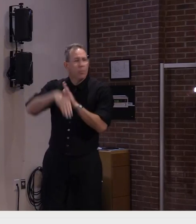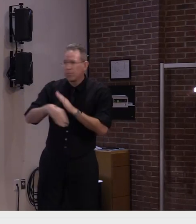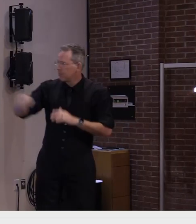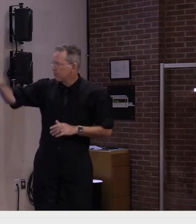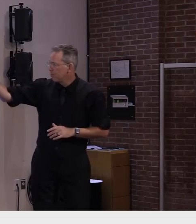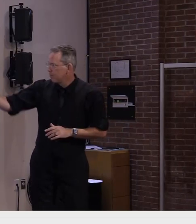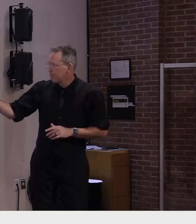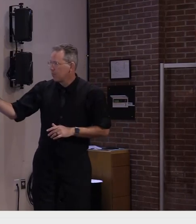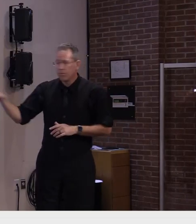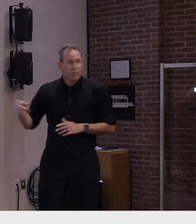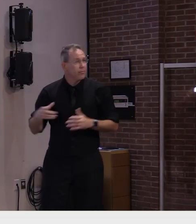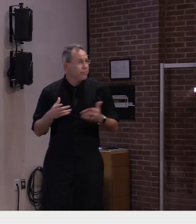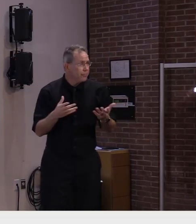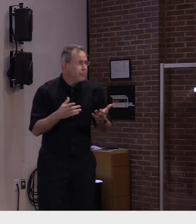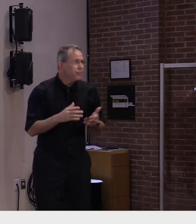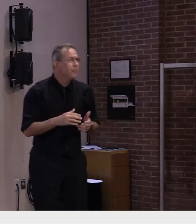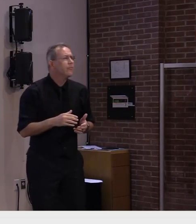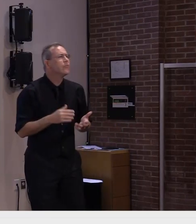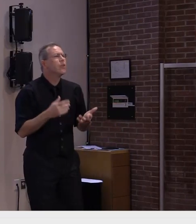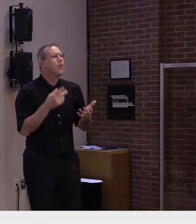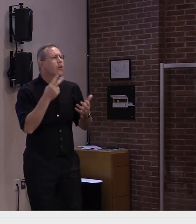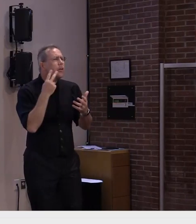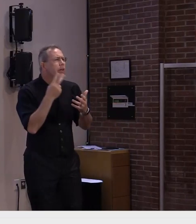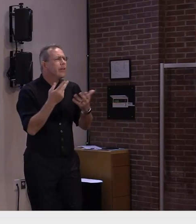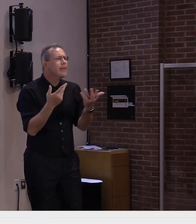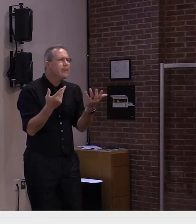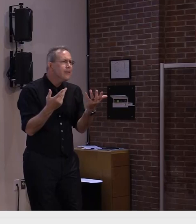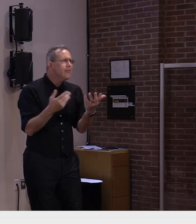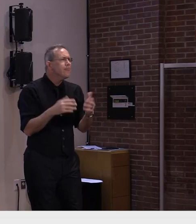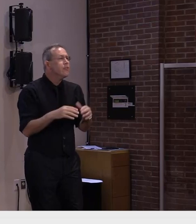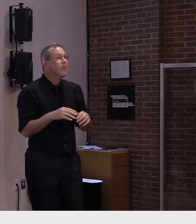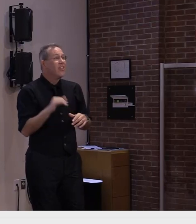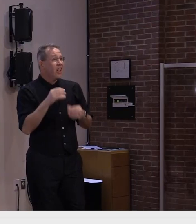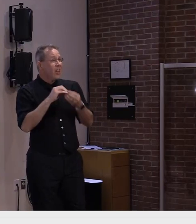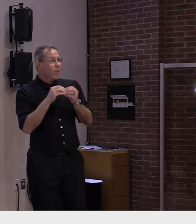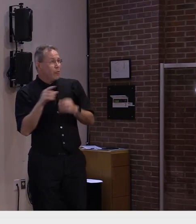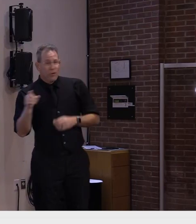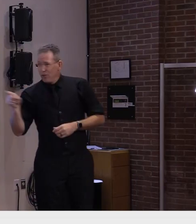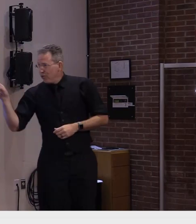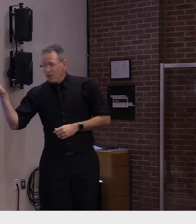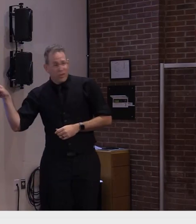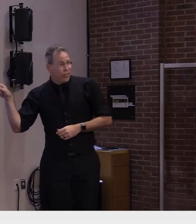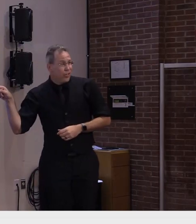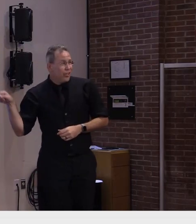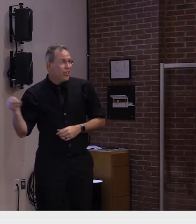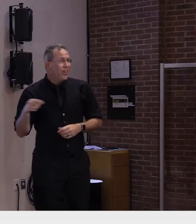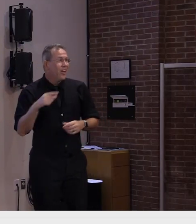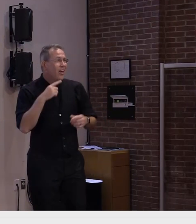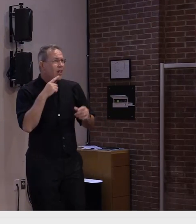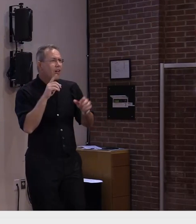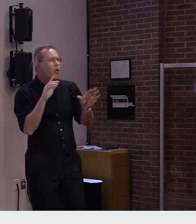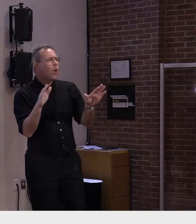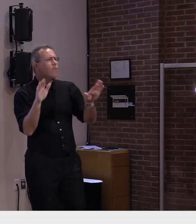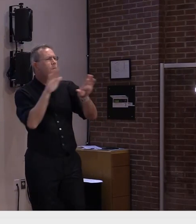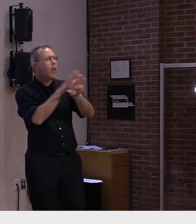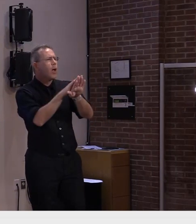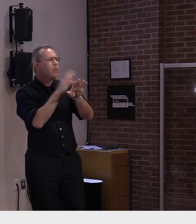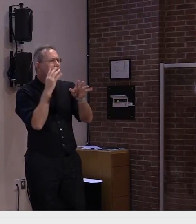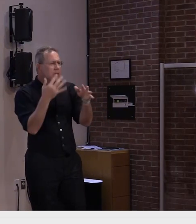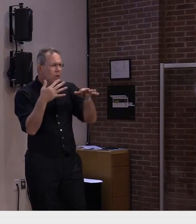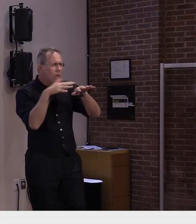and then we bring it forward into the future and look at what those peaks looked like in each of those countries and jurisdictions